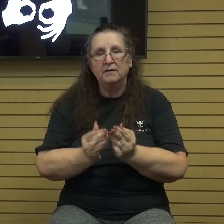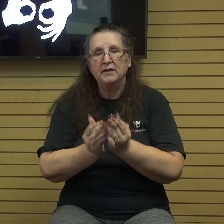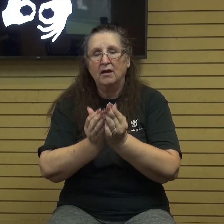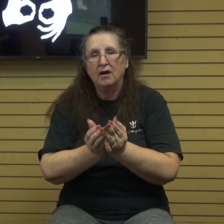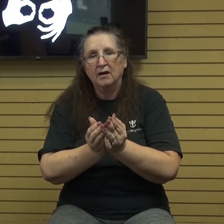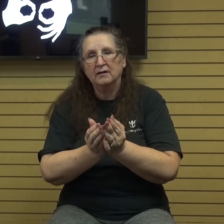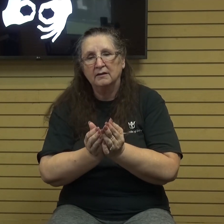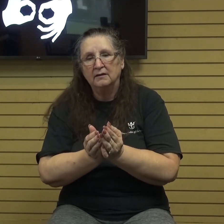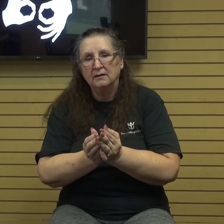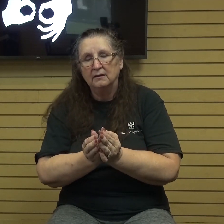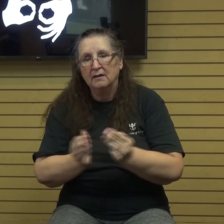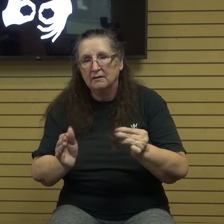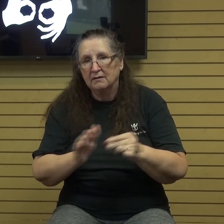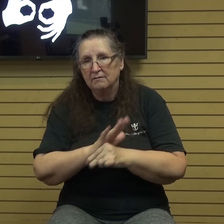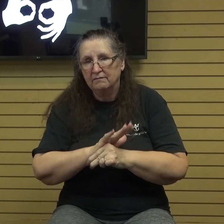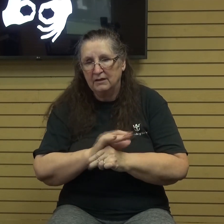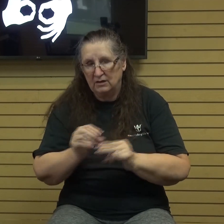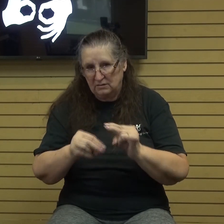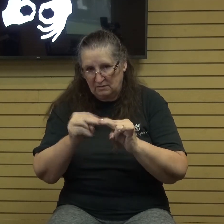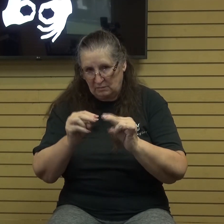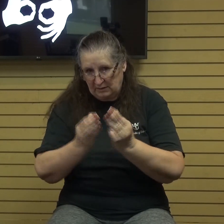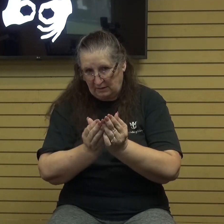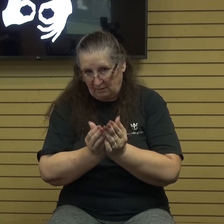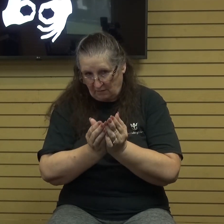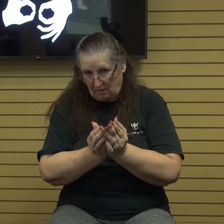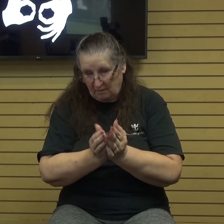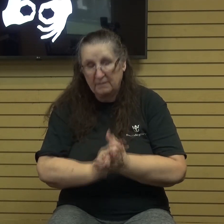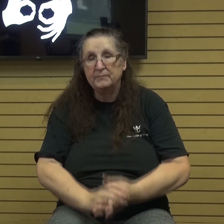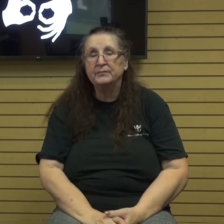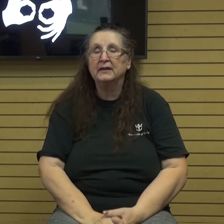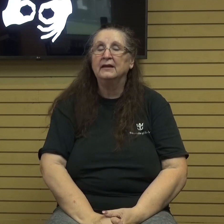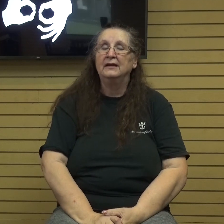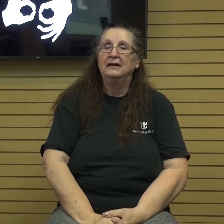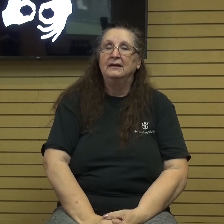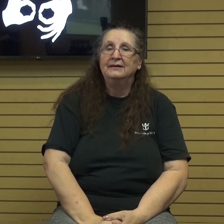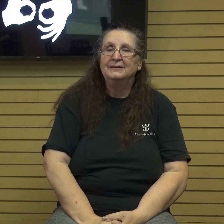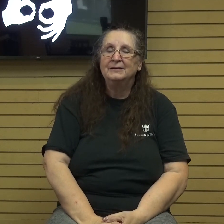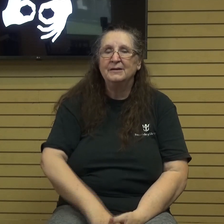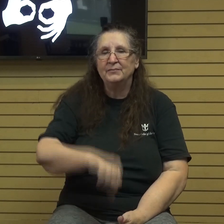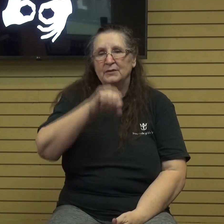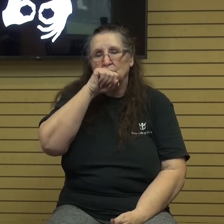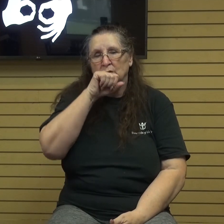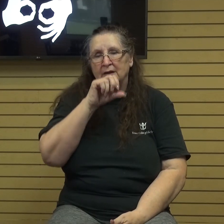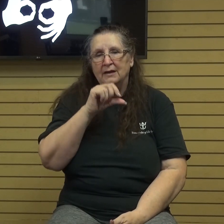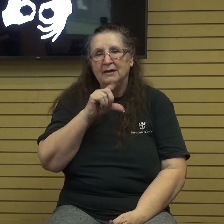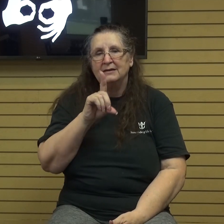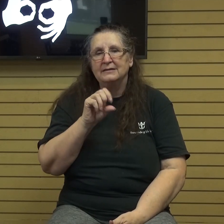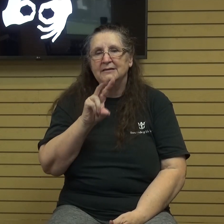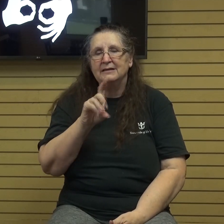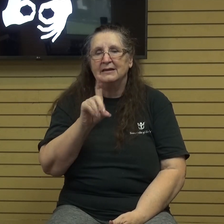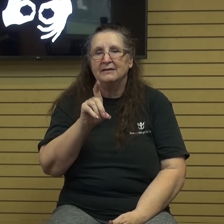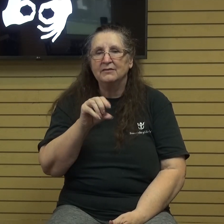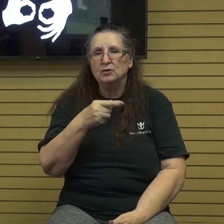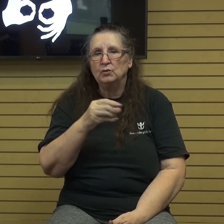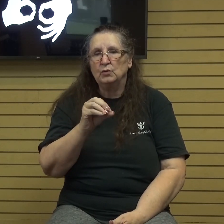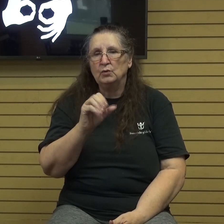he completed the building of the ark. I love what David Guzik says here about this. He says,